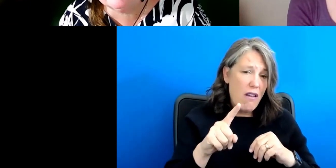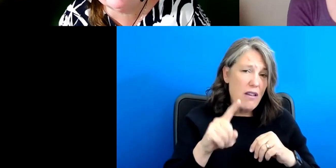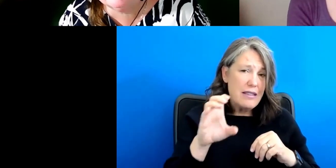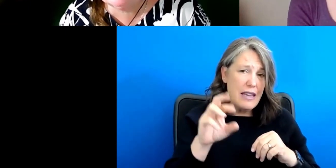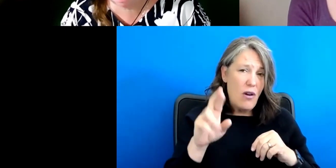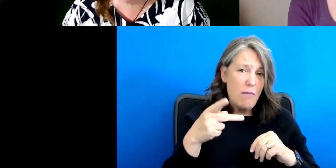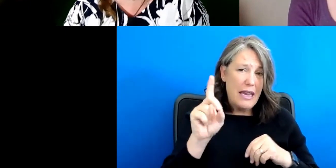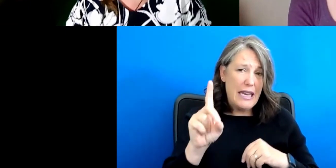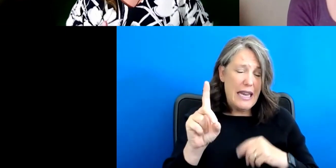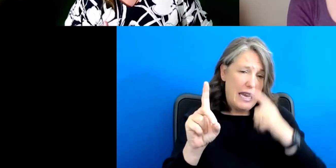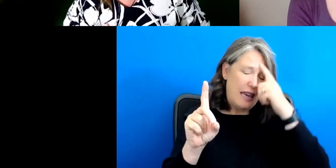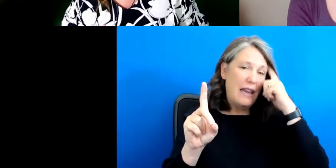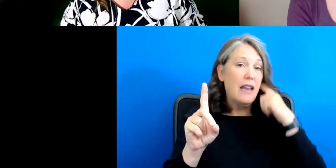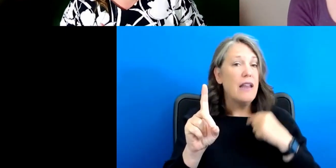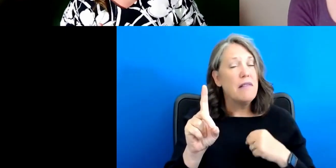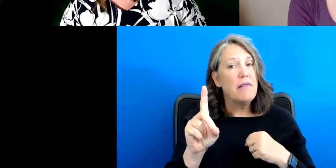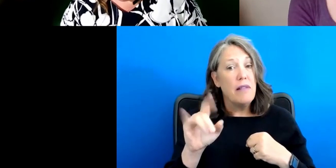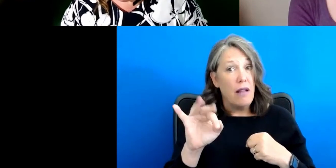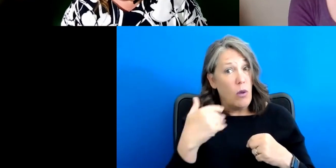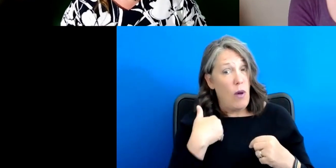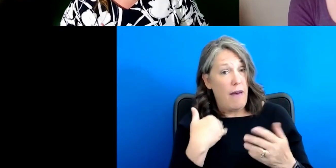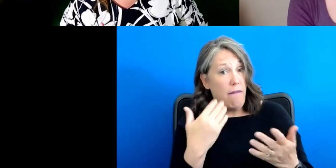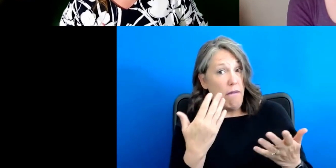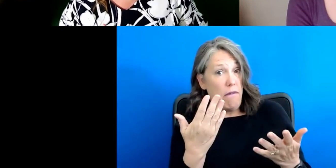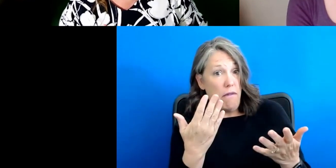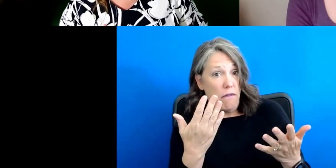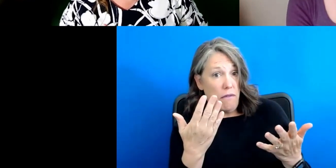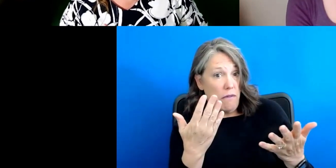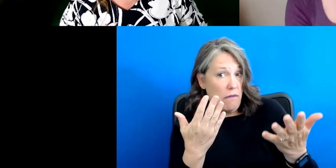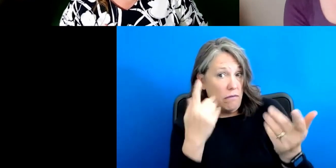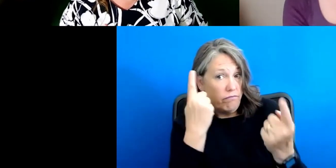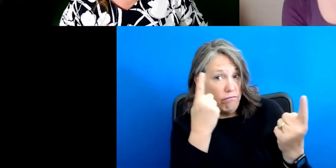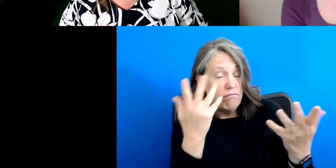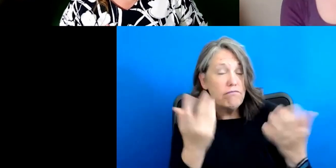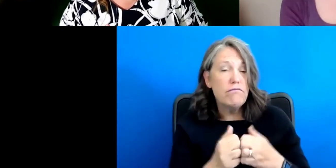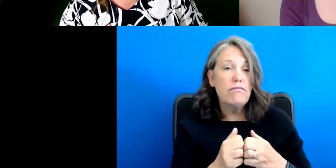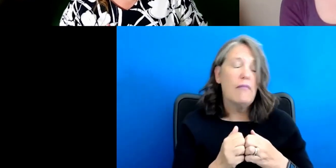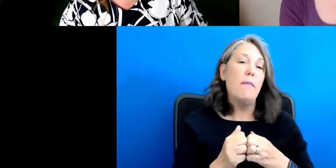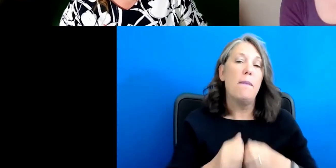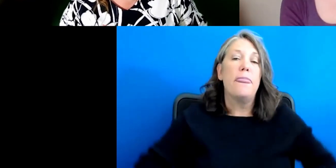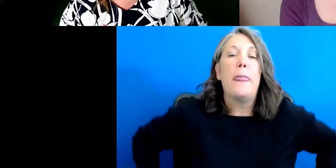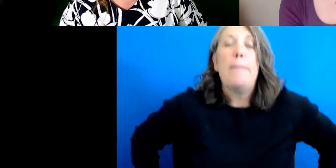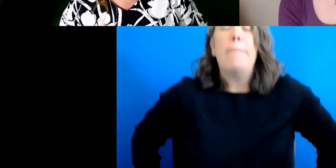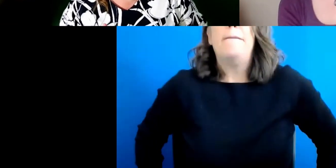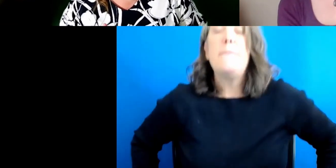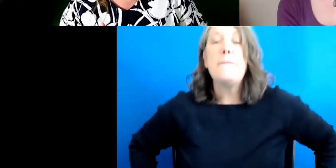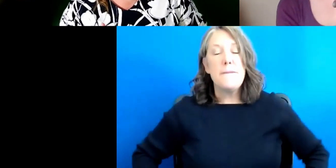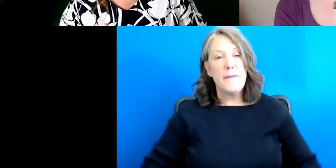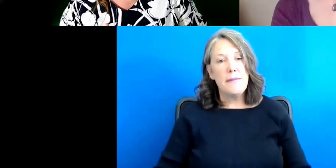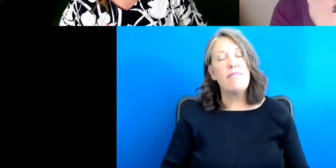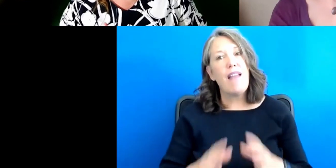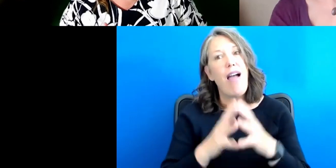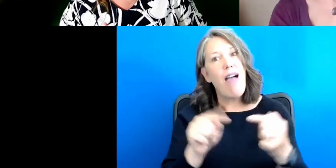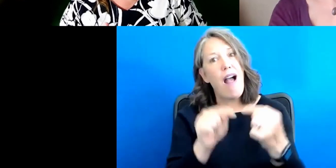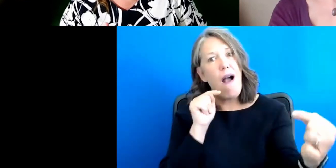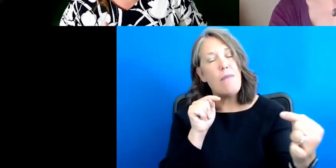CRPD, if you felt an opportunity at all? Well, you know, a lot of the opposition